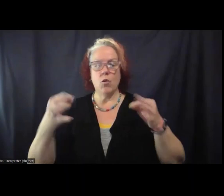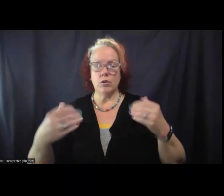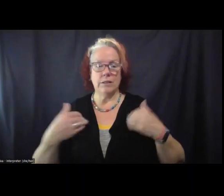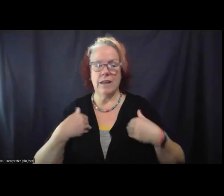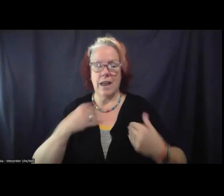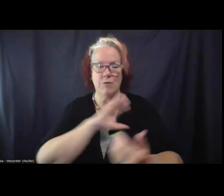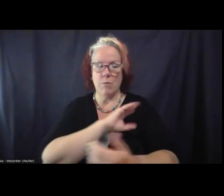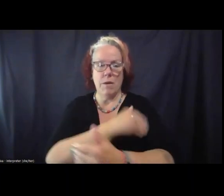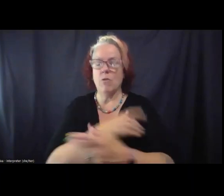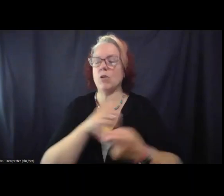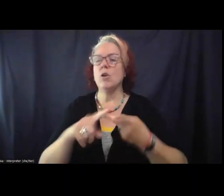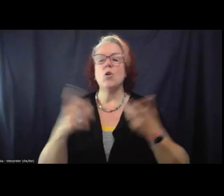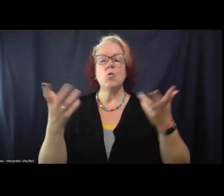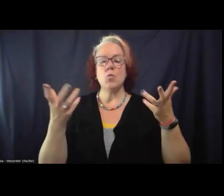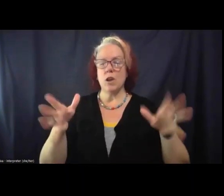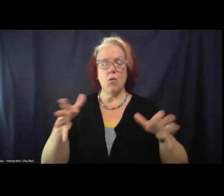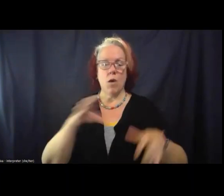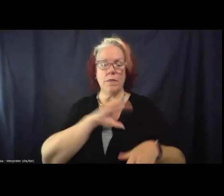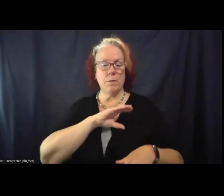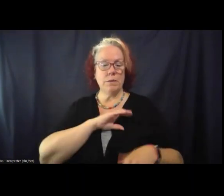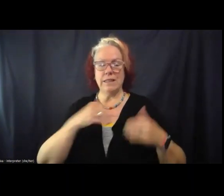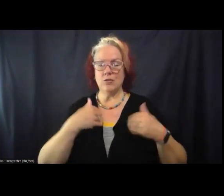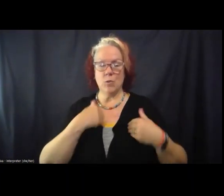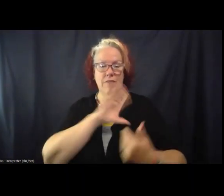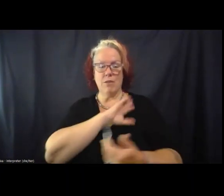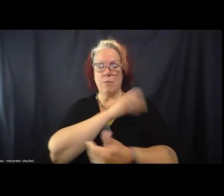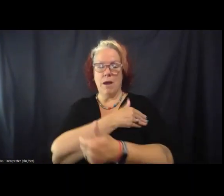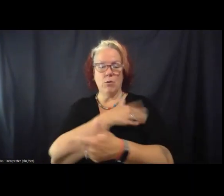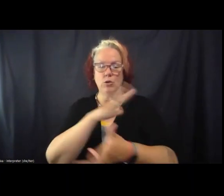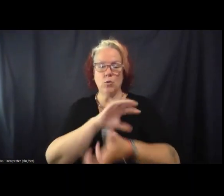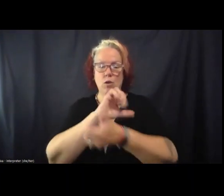want the police to have the power to arrest people. And that is obviously true.